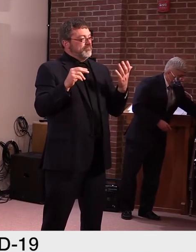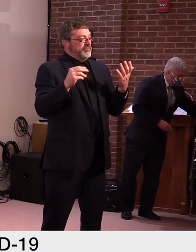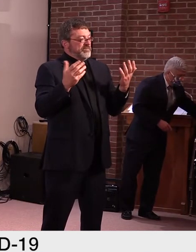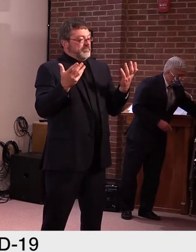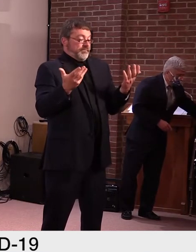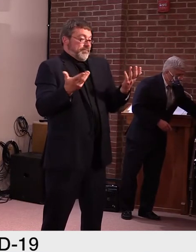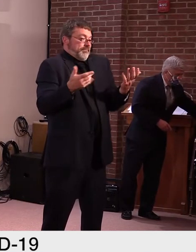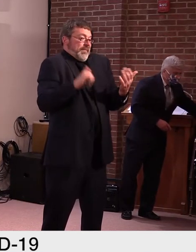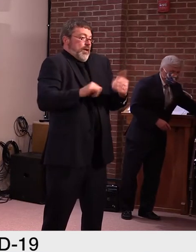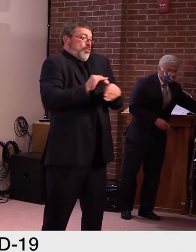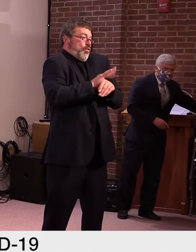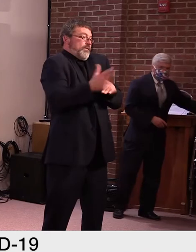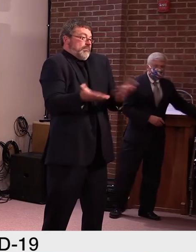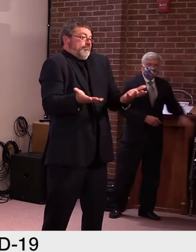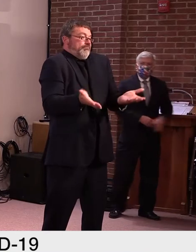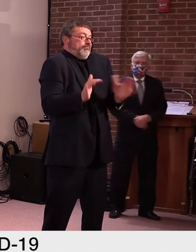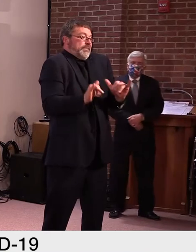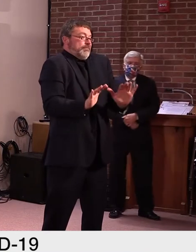All right, great. Thank you, Mandy.